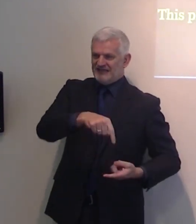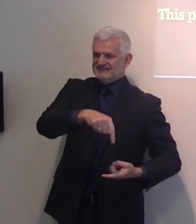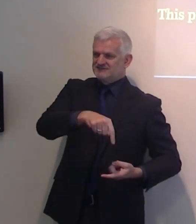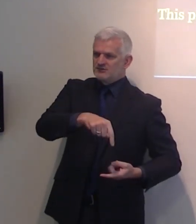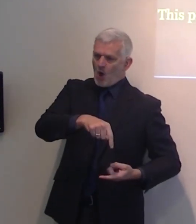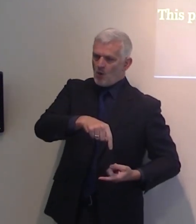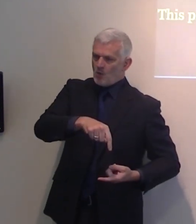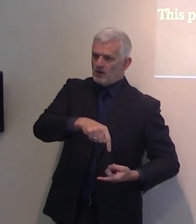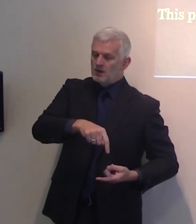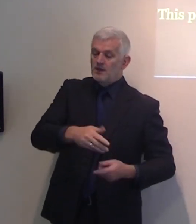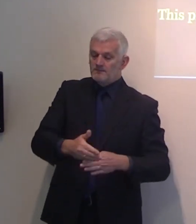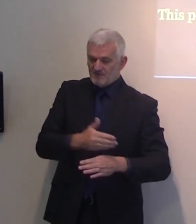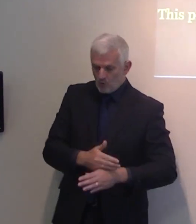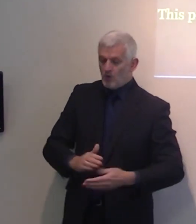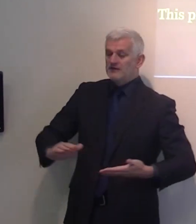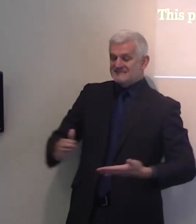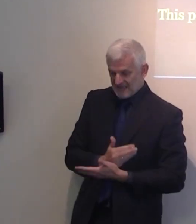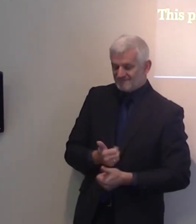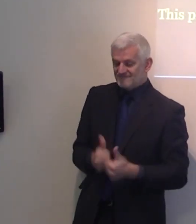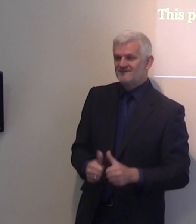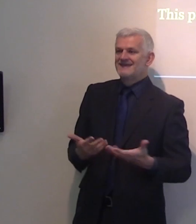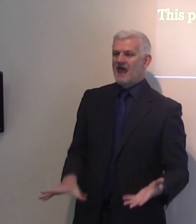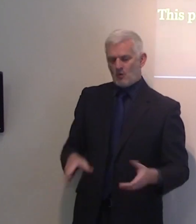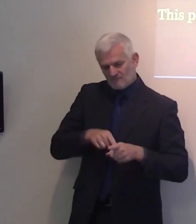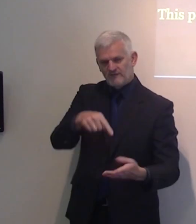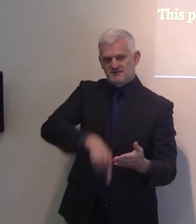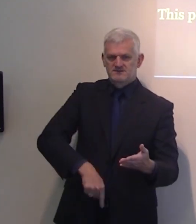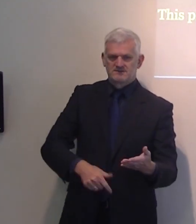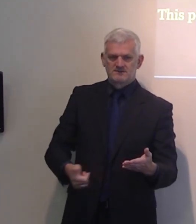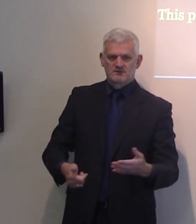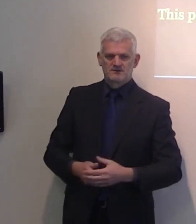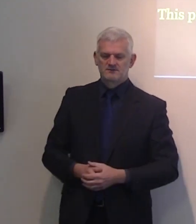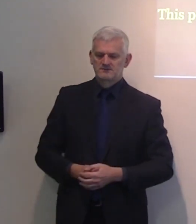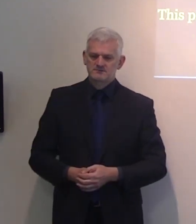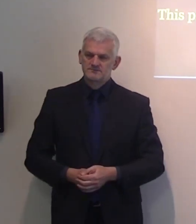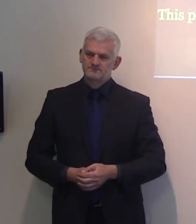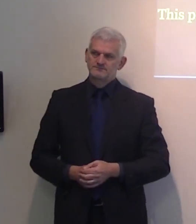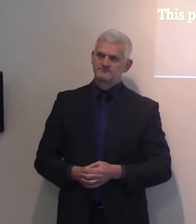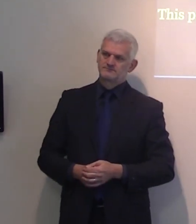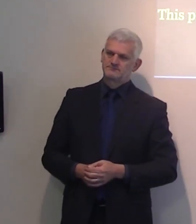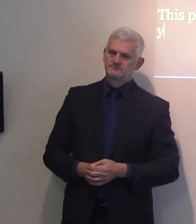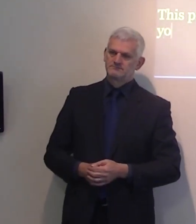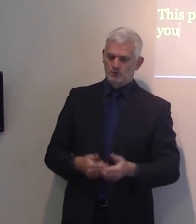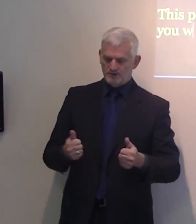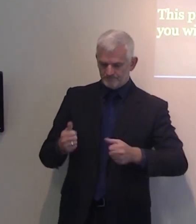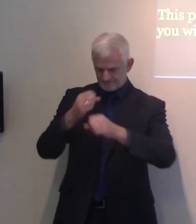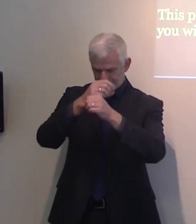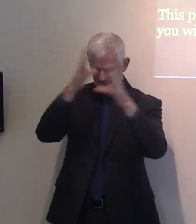So, Jesus taught his disciples. And as a proof of his authority, we are told he